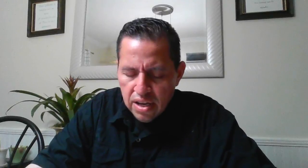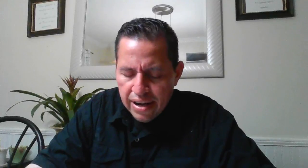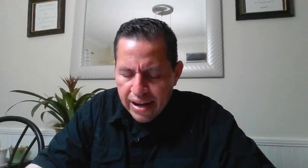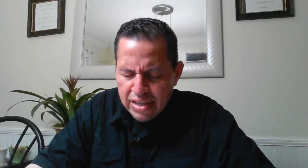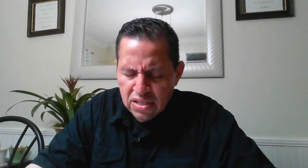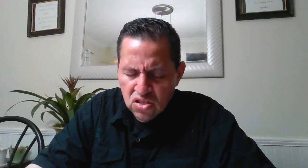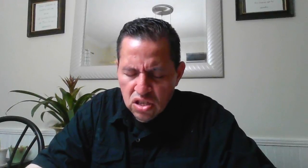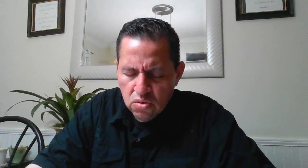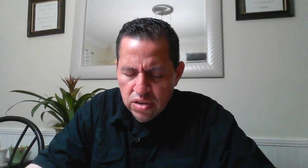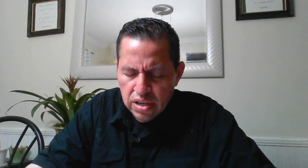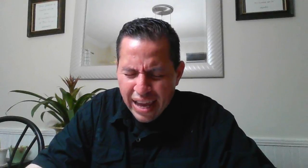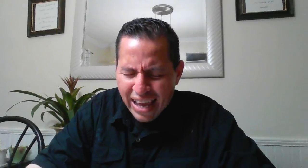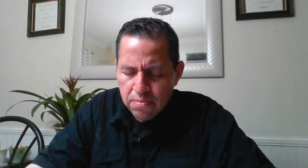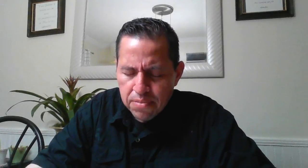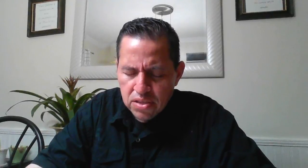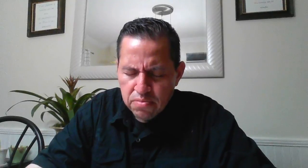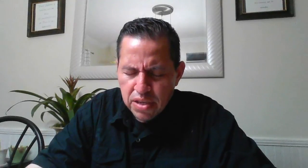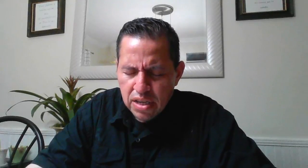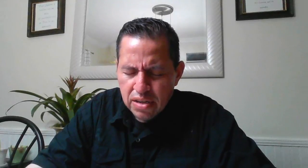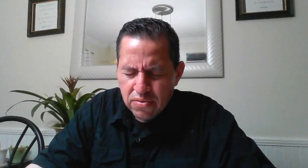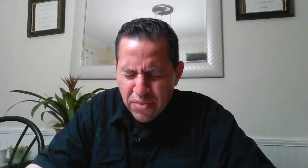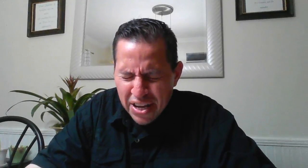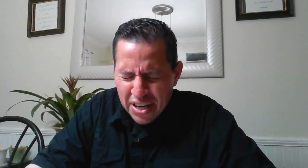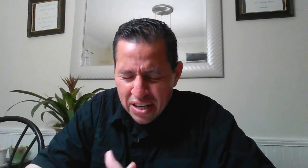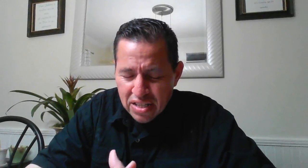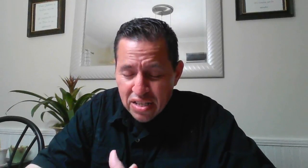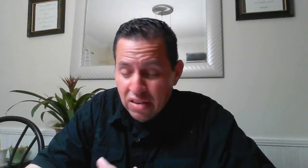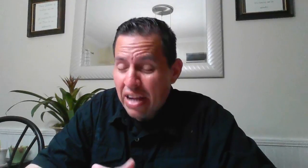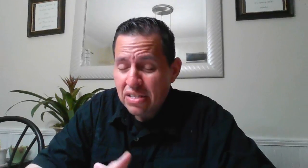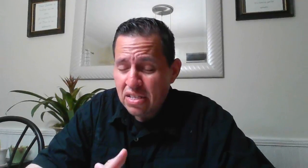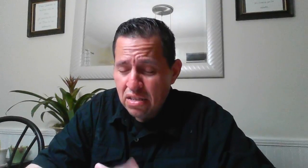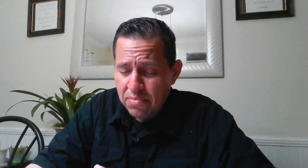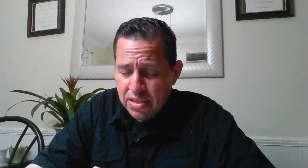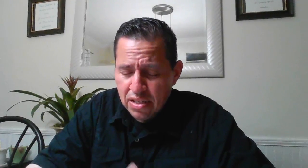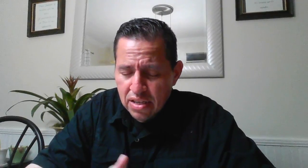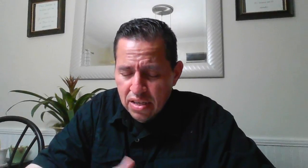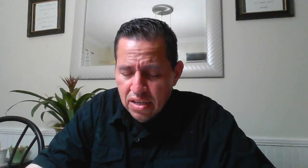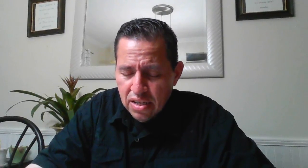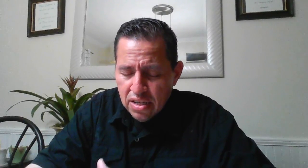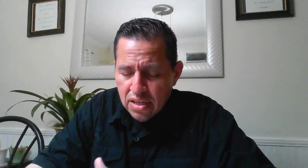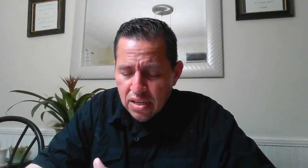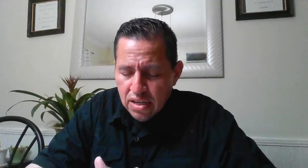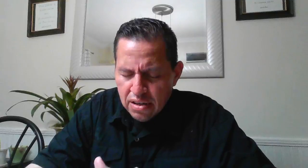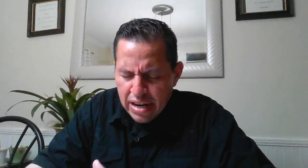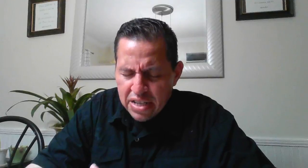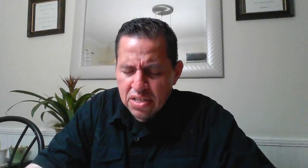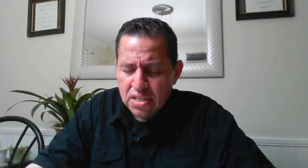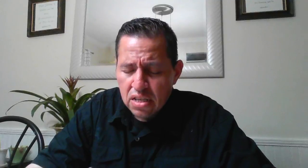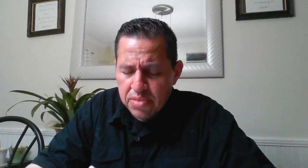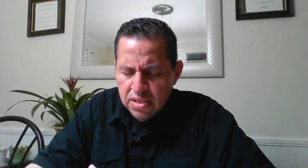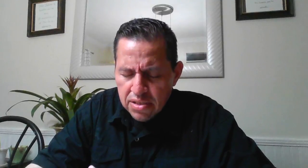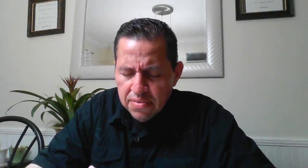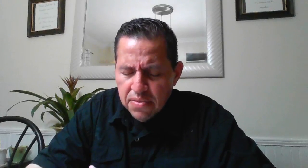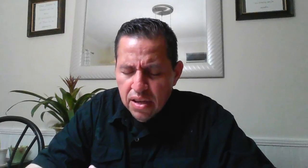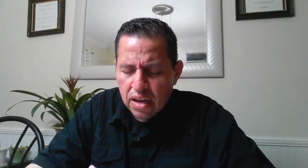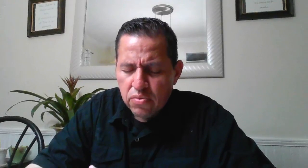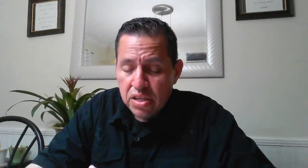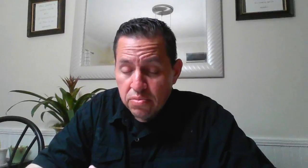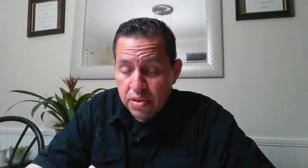lessons that will help us be ready because christ is coming christ is coming soon and we need to be